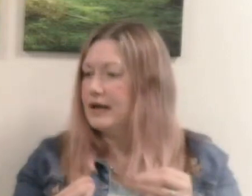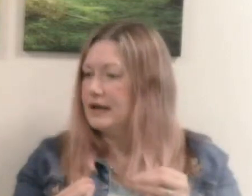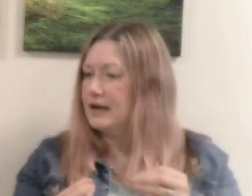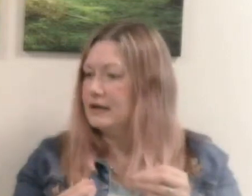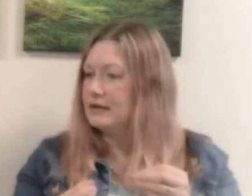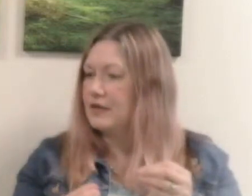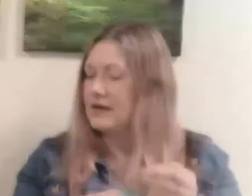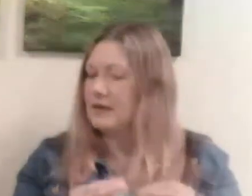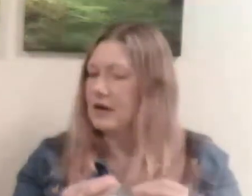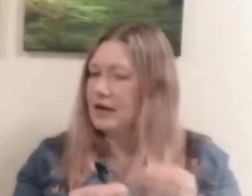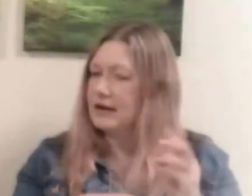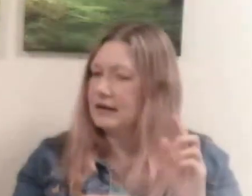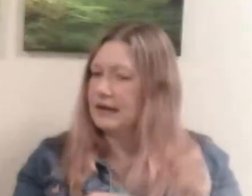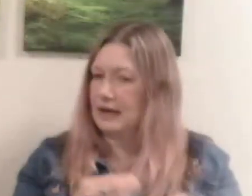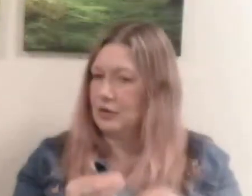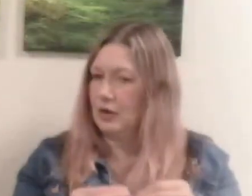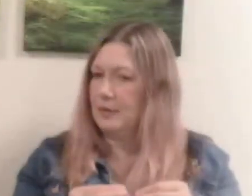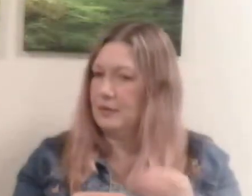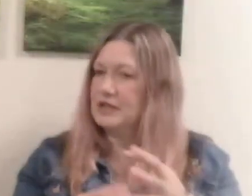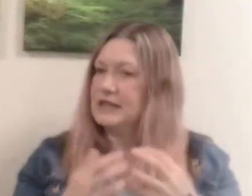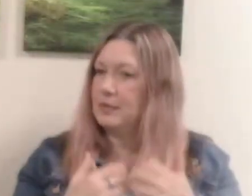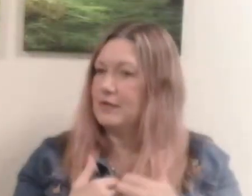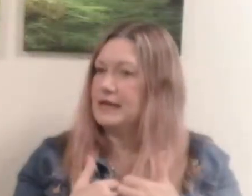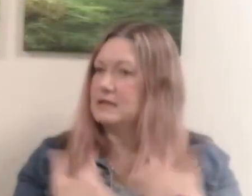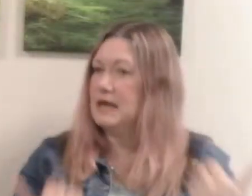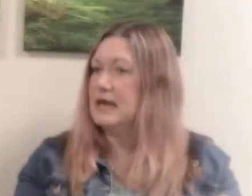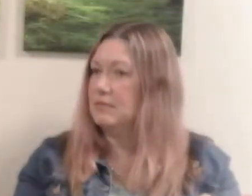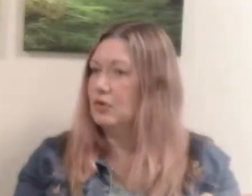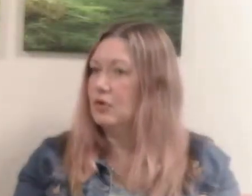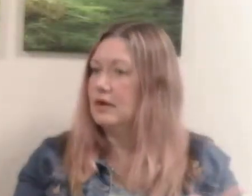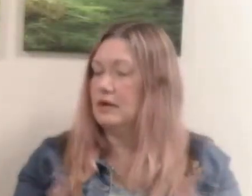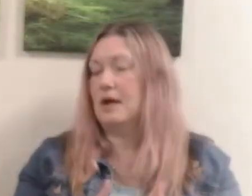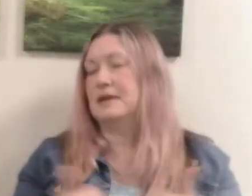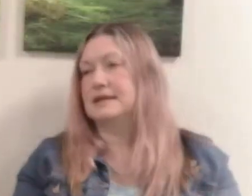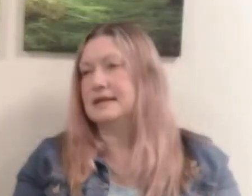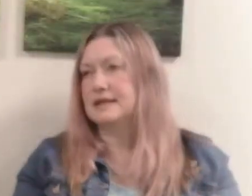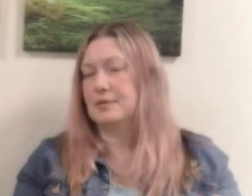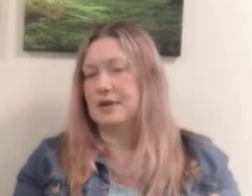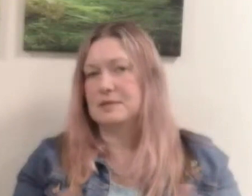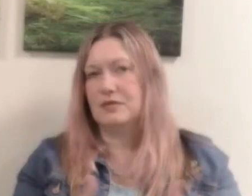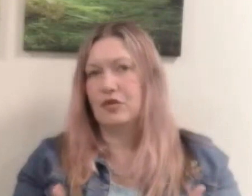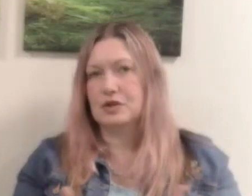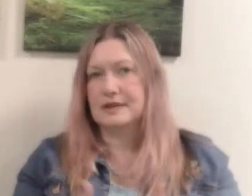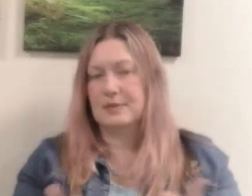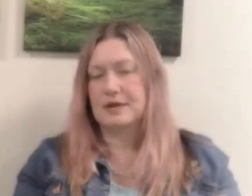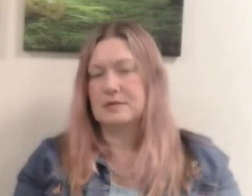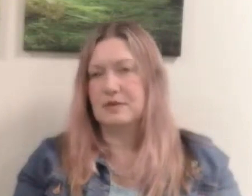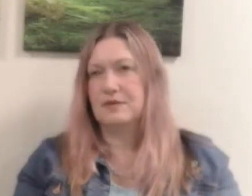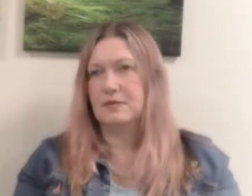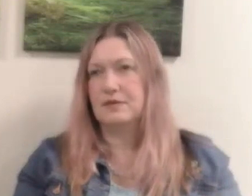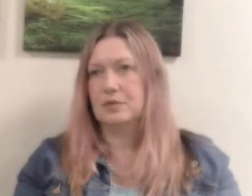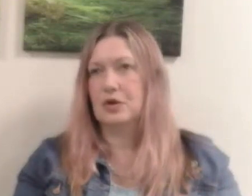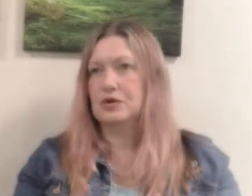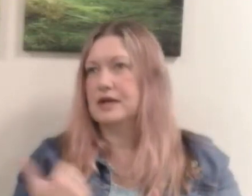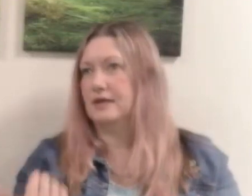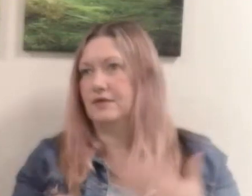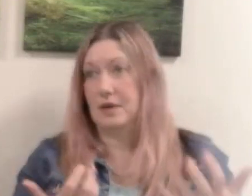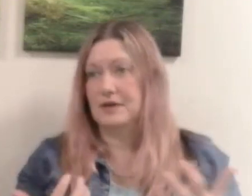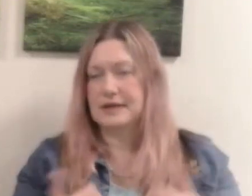the thing that i get caught up in which separates me more i mean the sin separates me the wrongdoing separates me from from god and from others